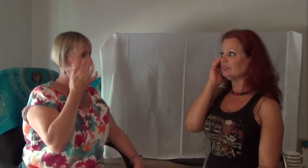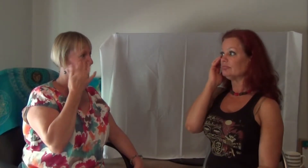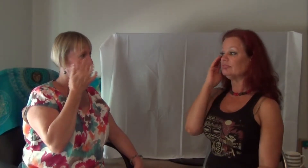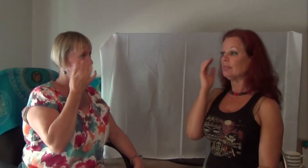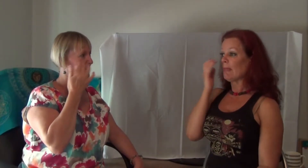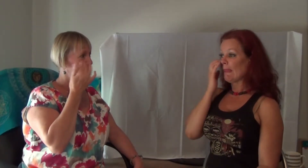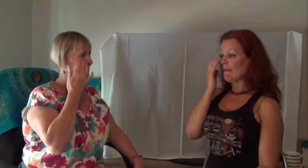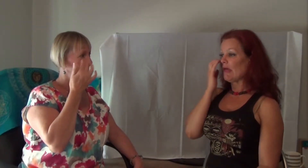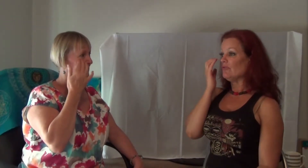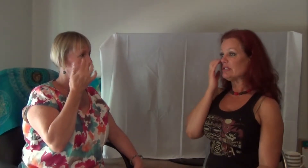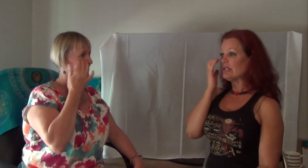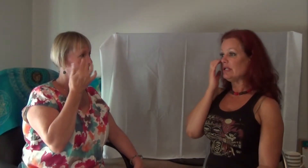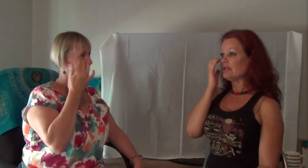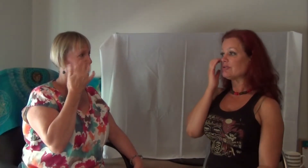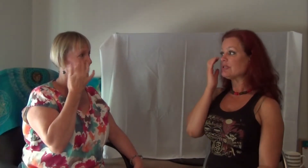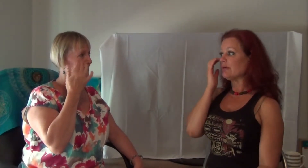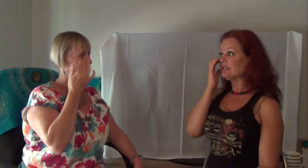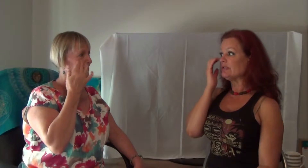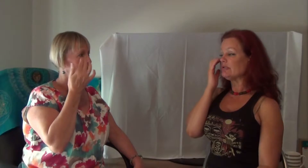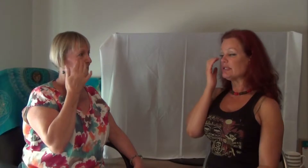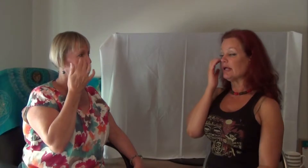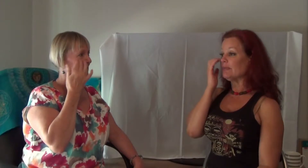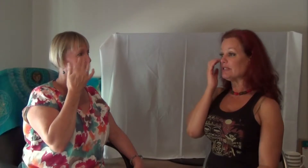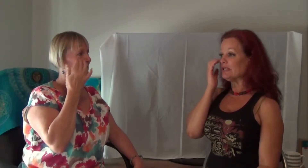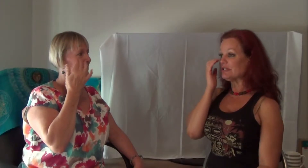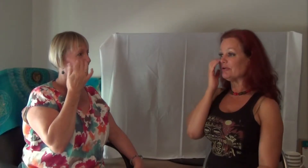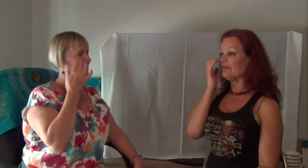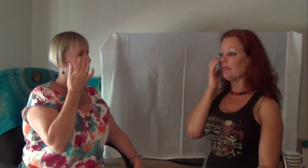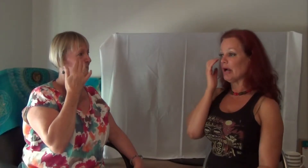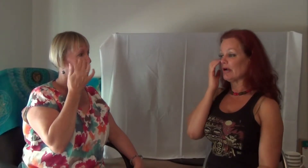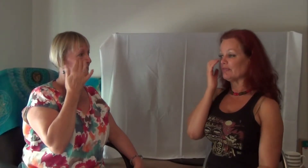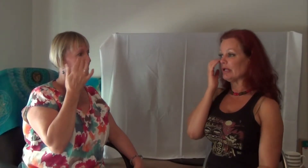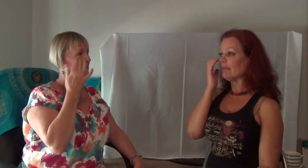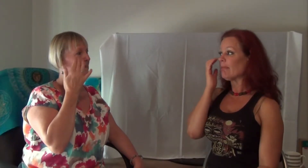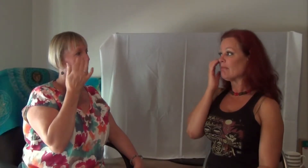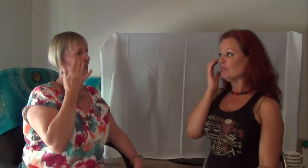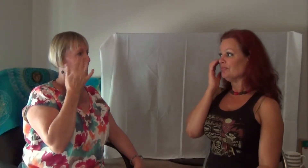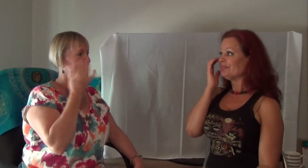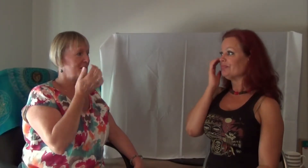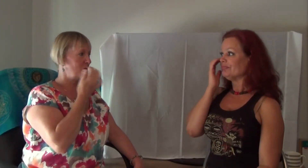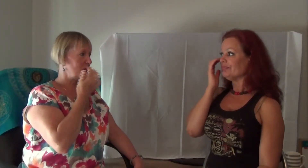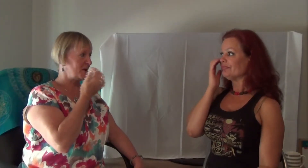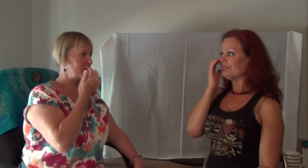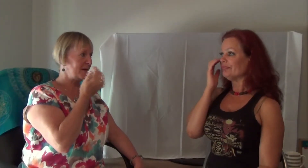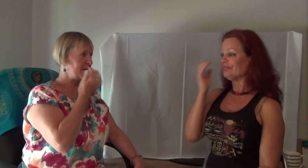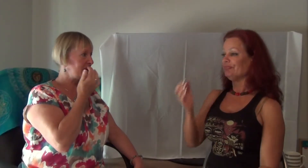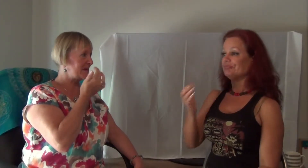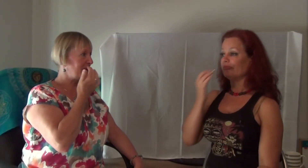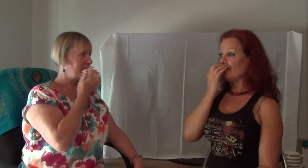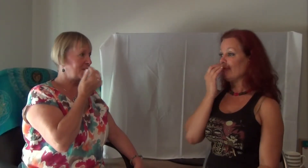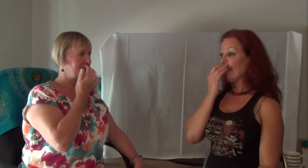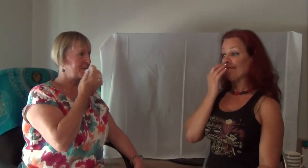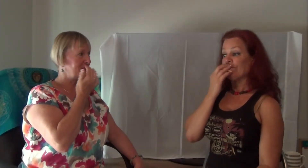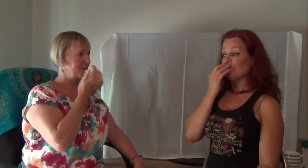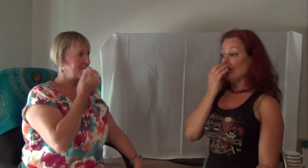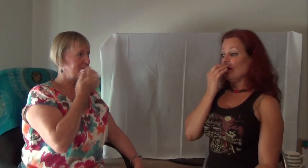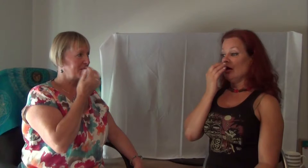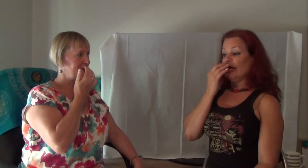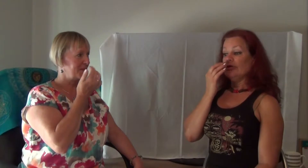back of me. And this teenager slammed into the back of me. Wasn't he watching where he was going? He